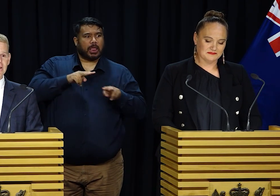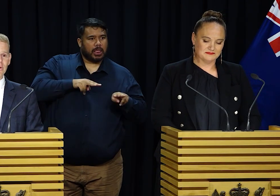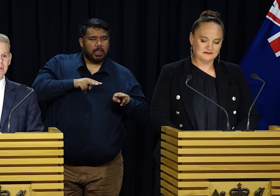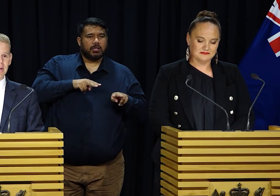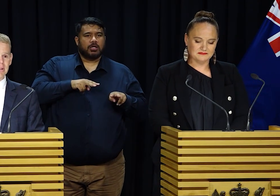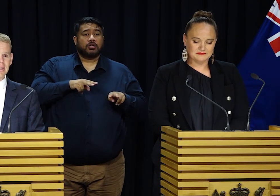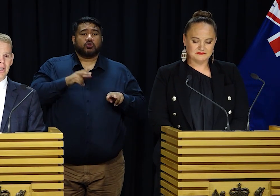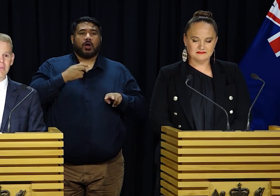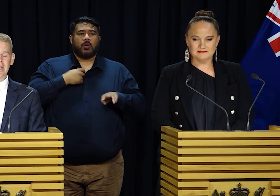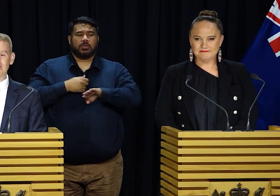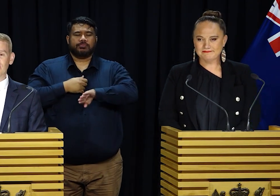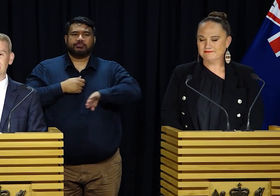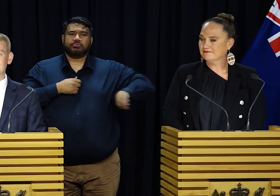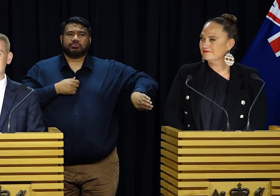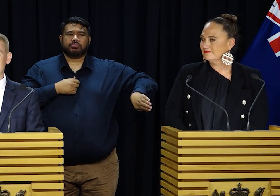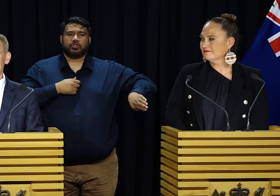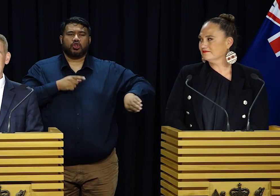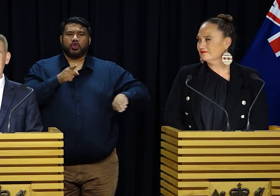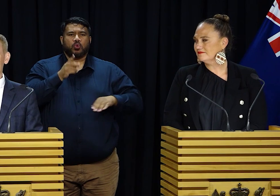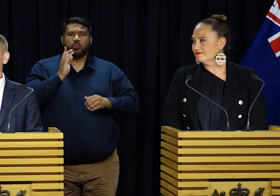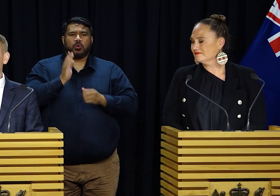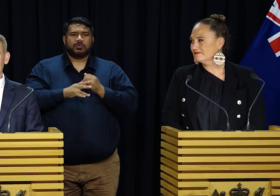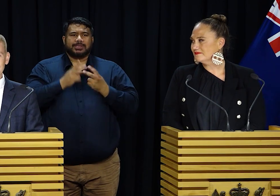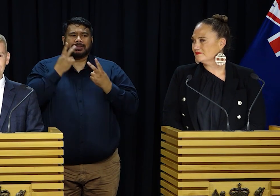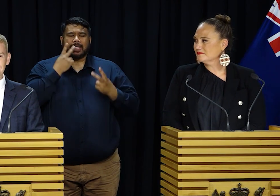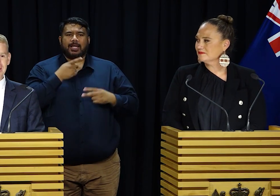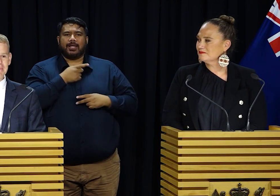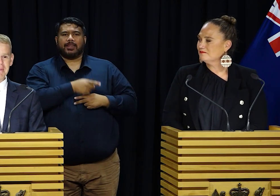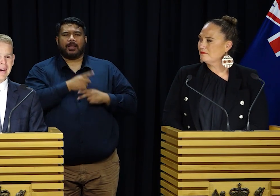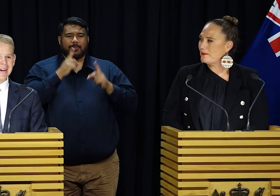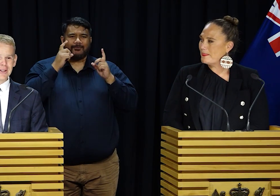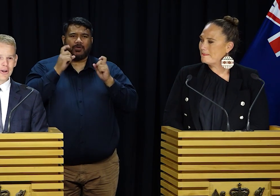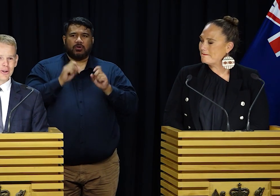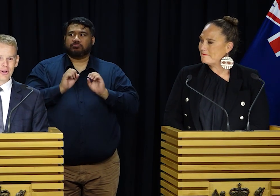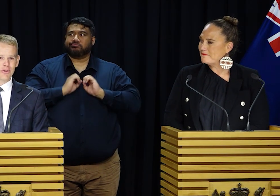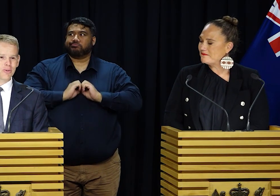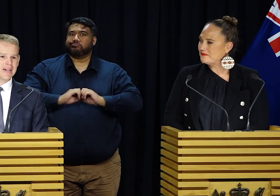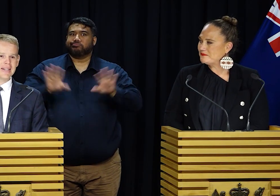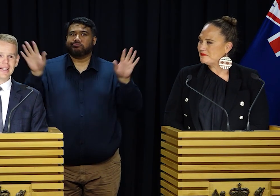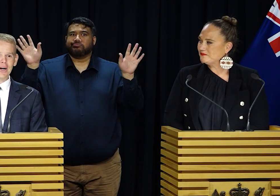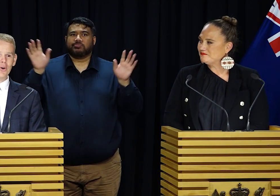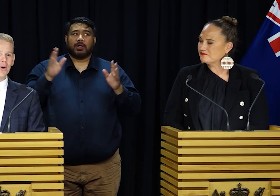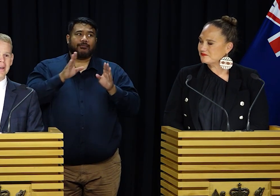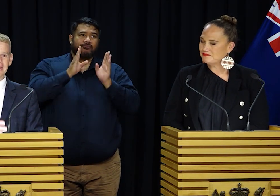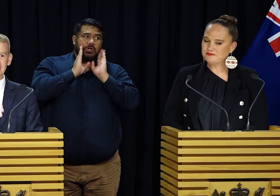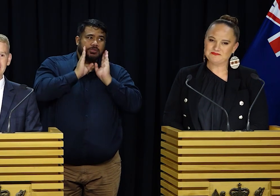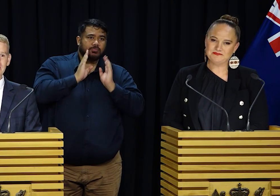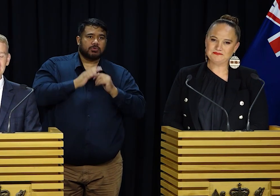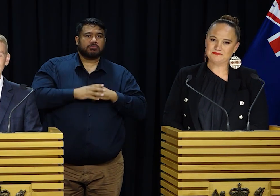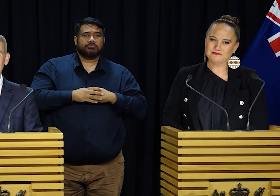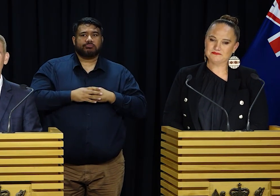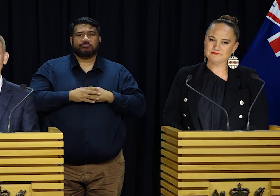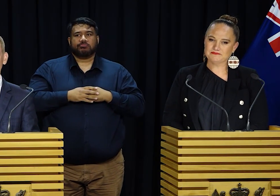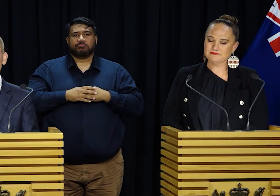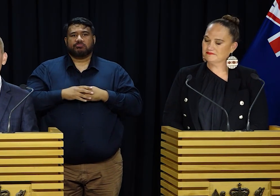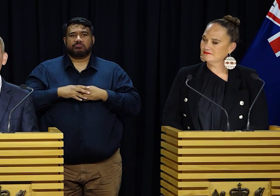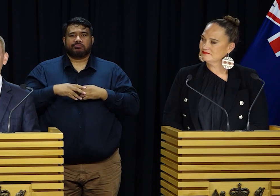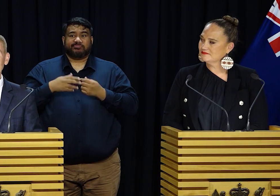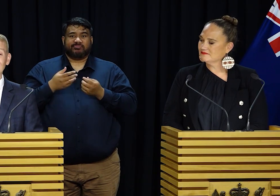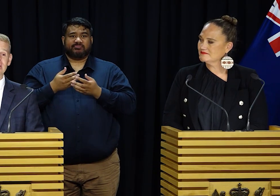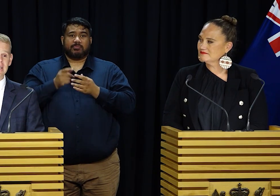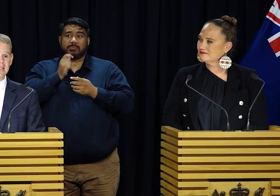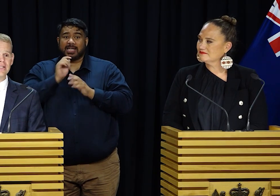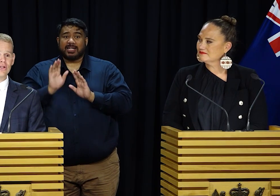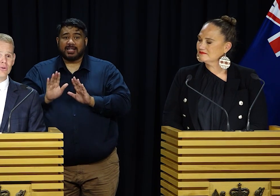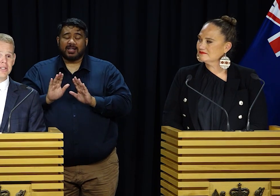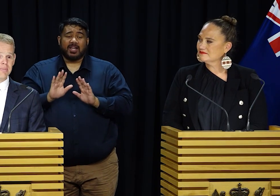keep them out of the public limelight. You won't see pictures of them on social media or in the media and so on. And I simply